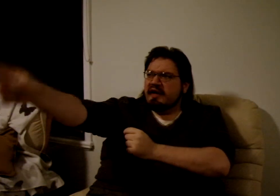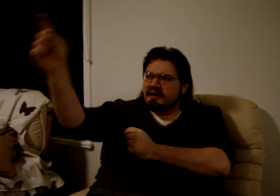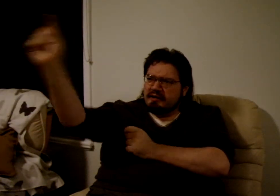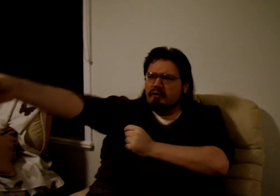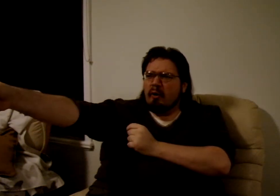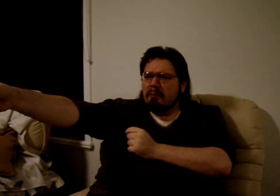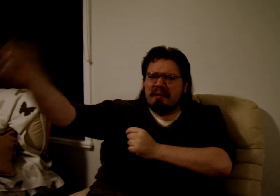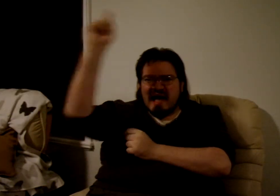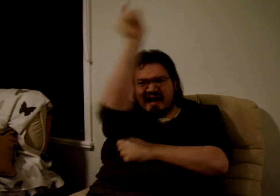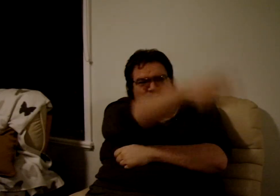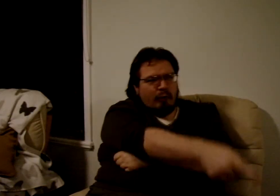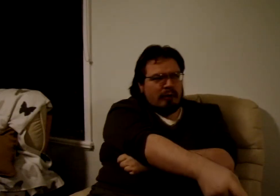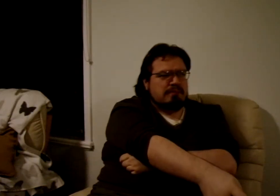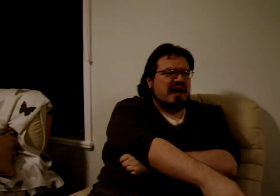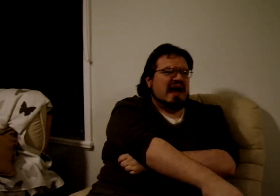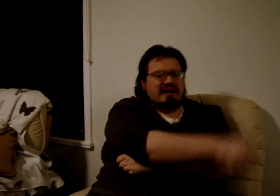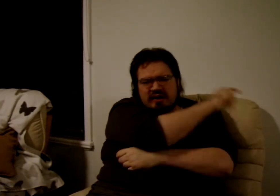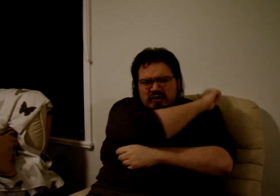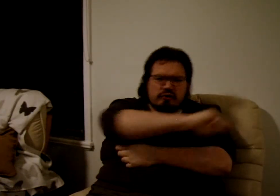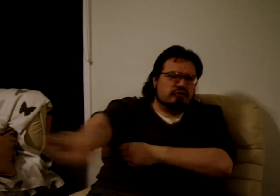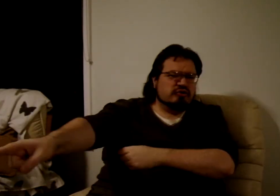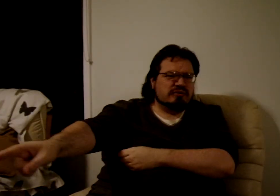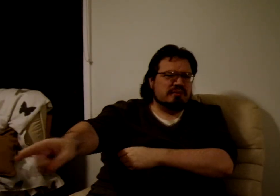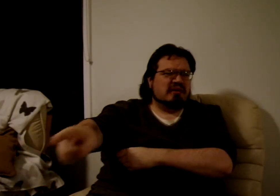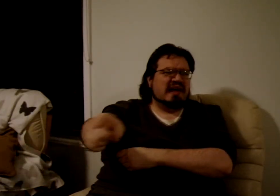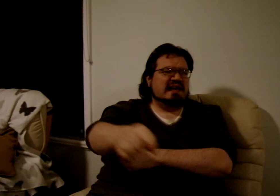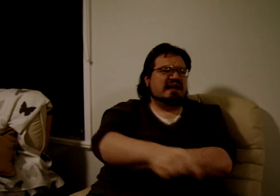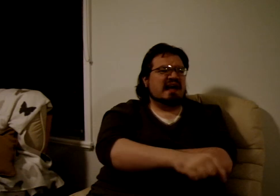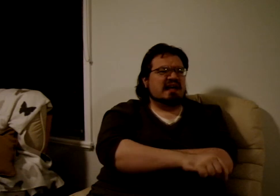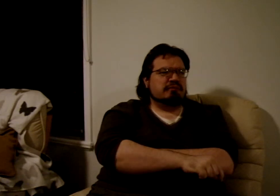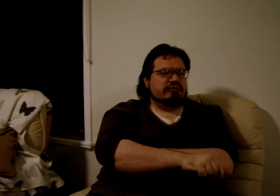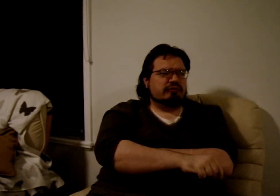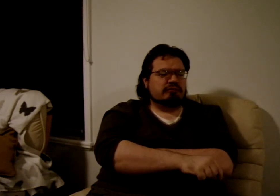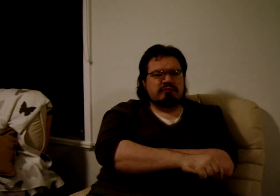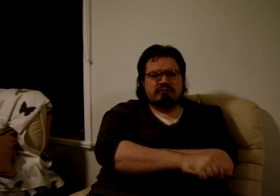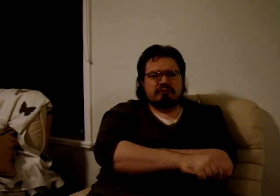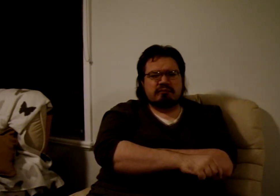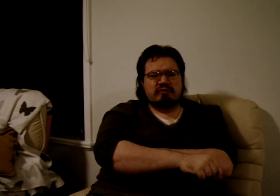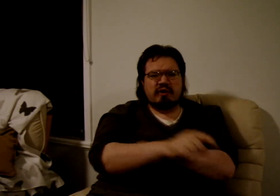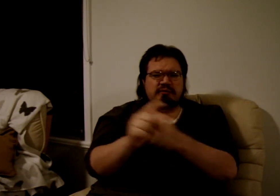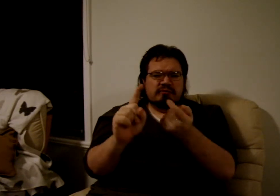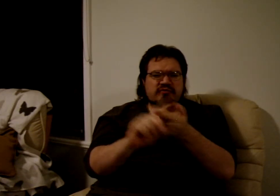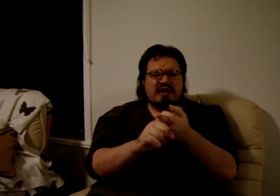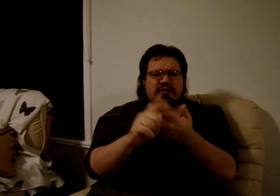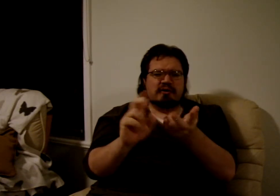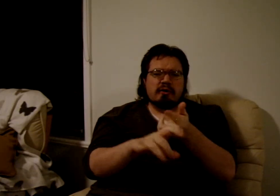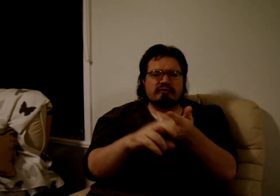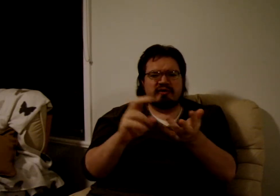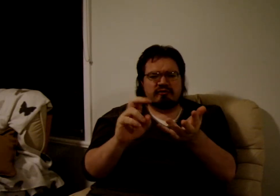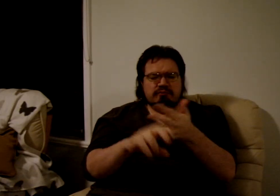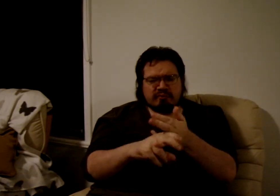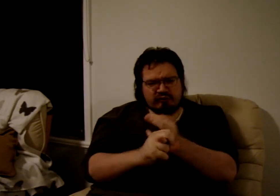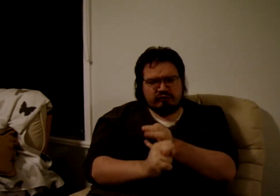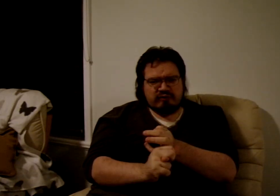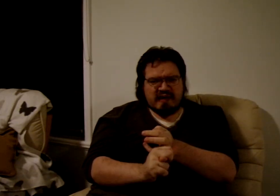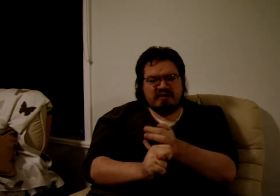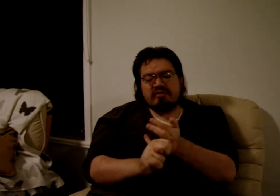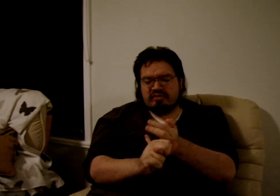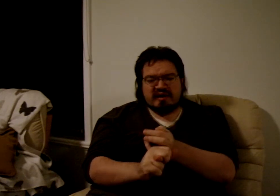You're bad. You're bad. You shouldn't be playing games. You've got family, girlfriends and bosses for that. Thank you.